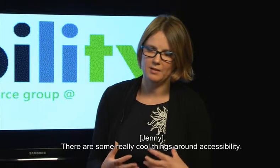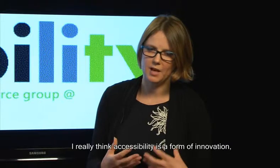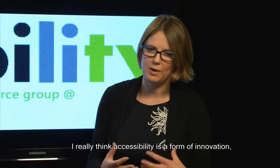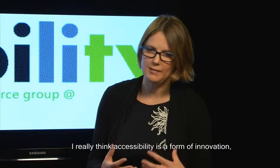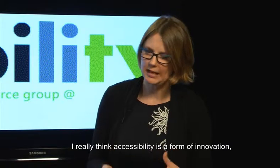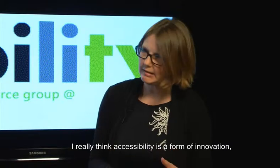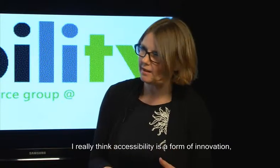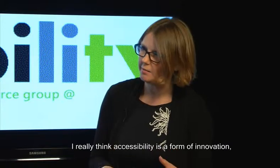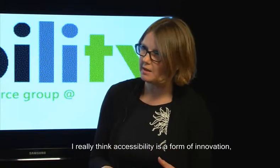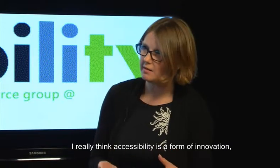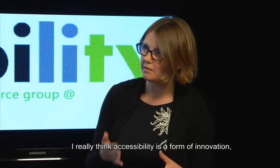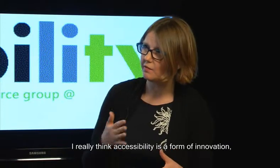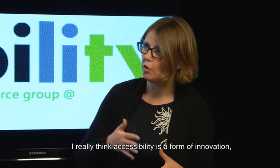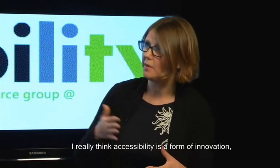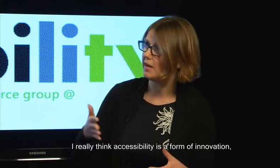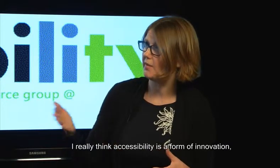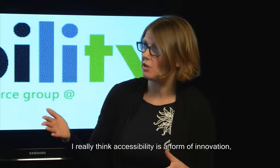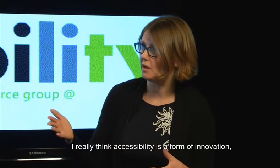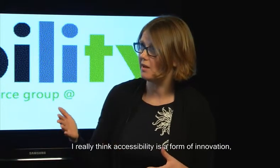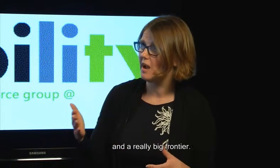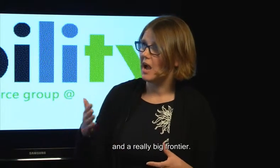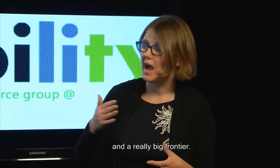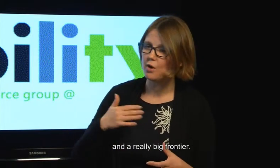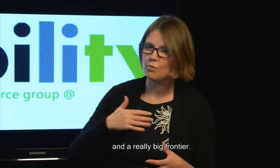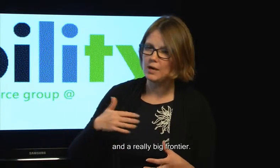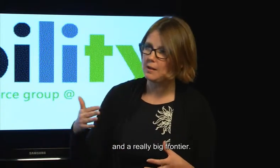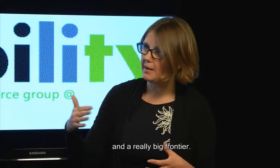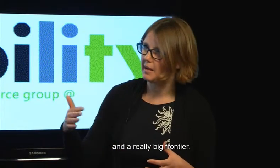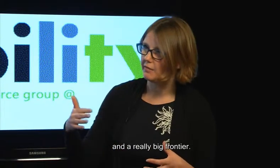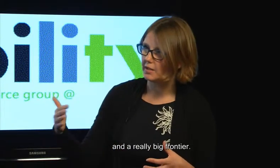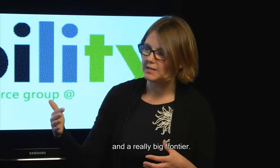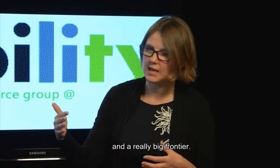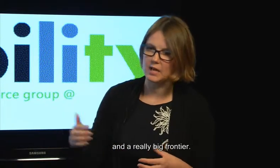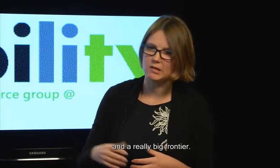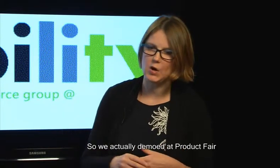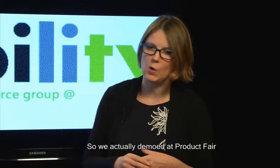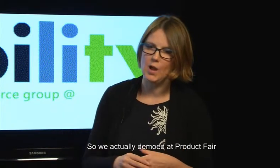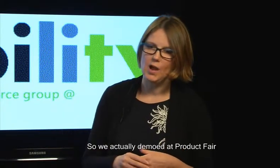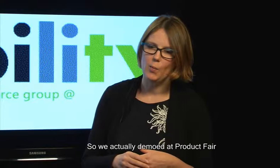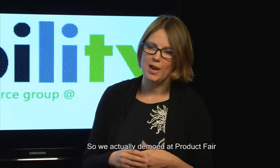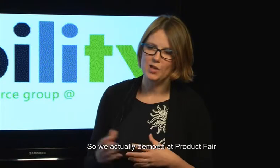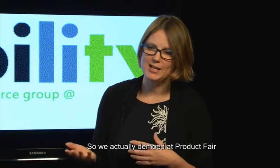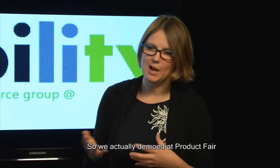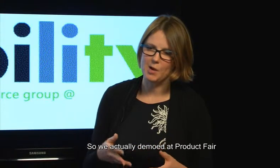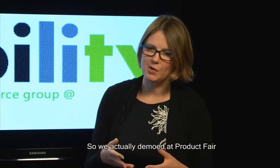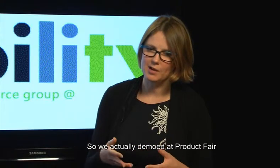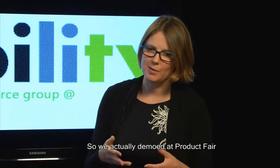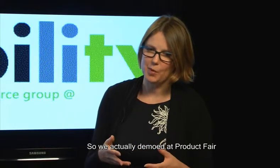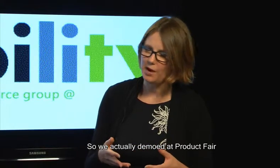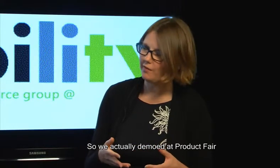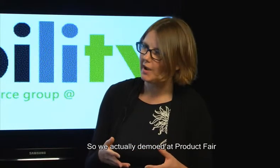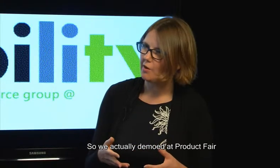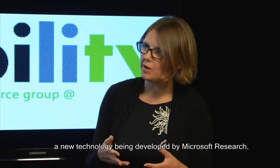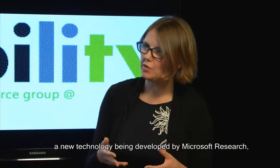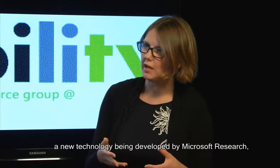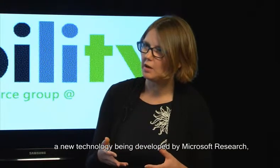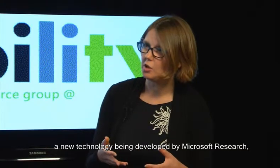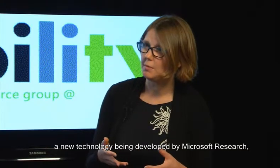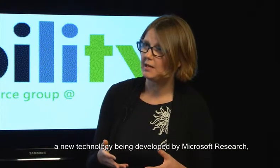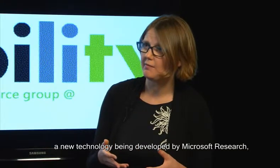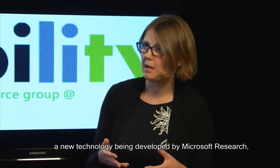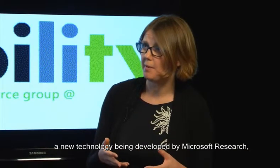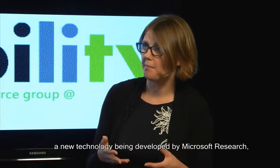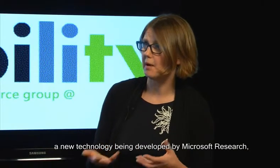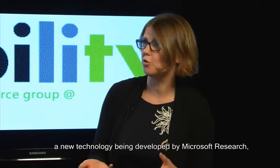accessibility I really think accessibility is a form of innovation and a really big frontier so we actually demoed at a product fair a new